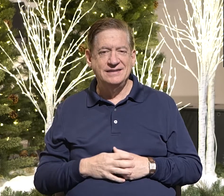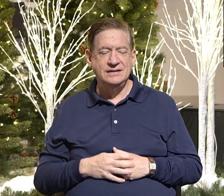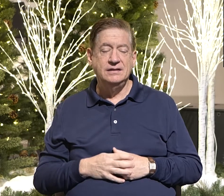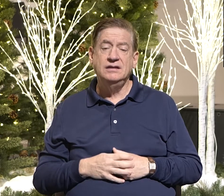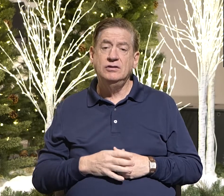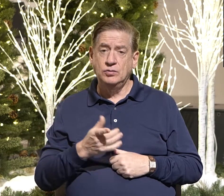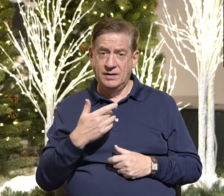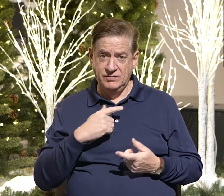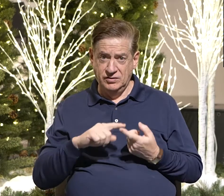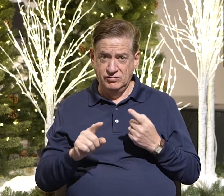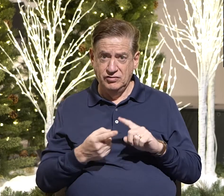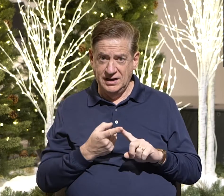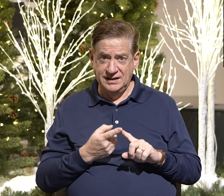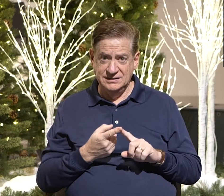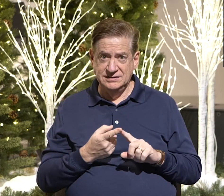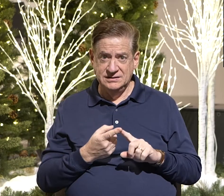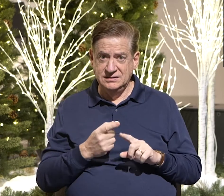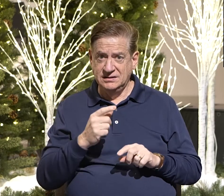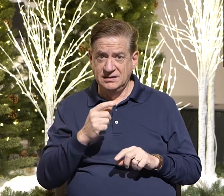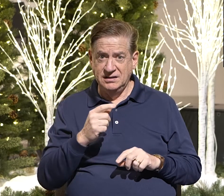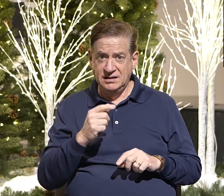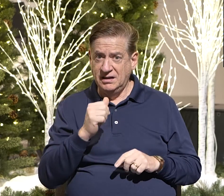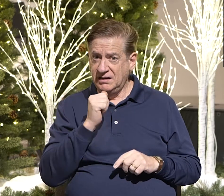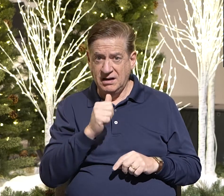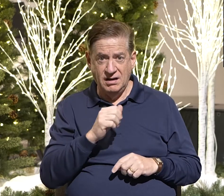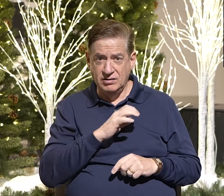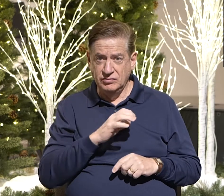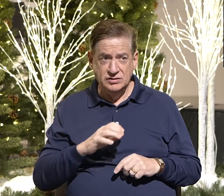But do have friends who aren't, you aren't Christian around?